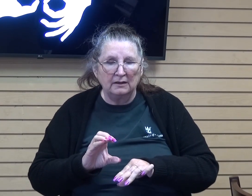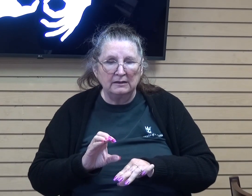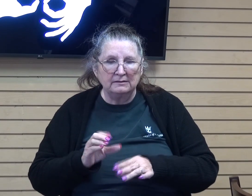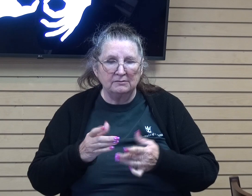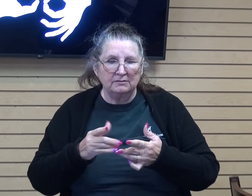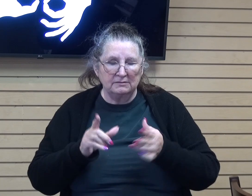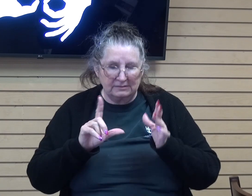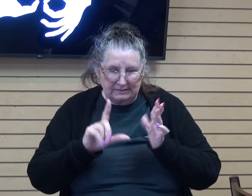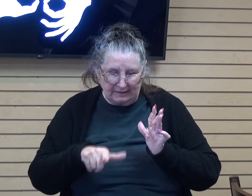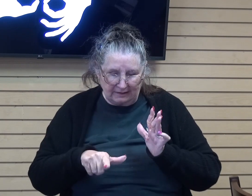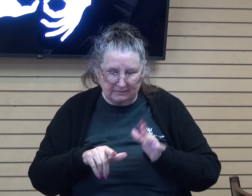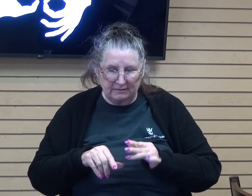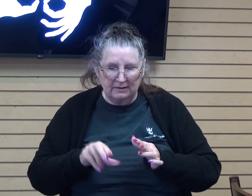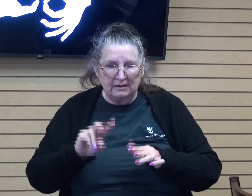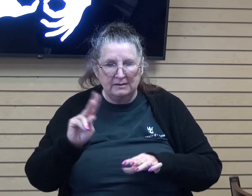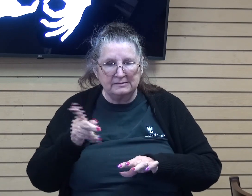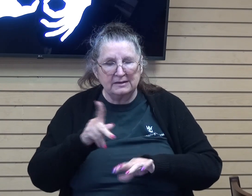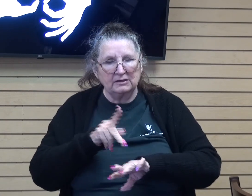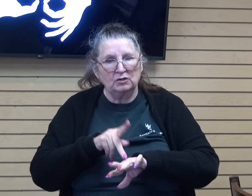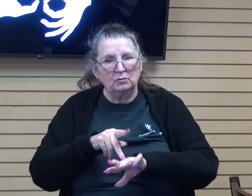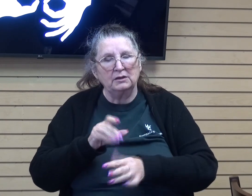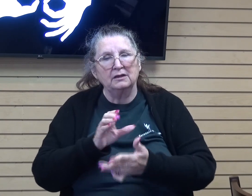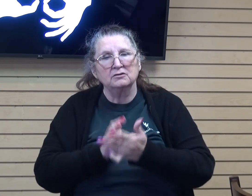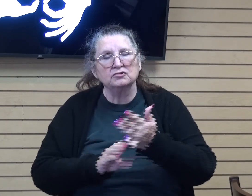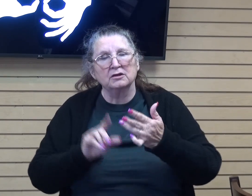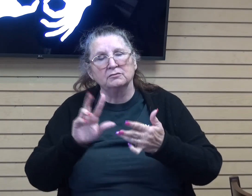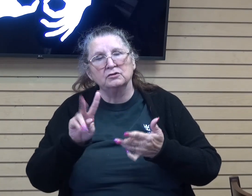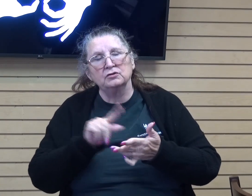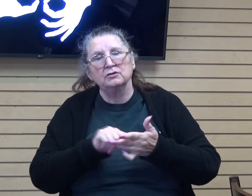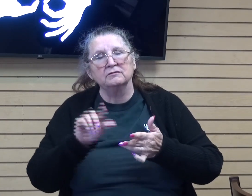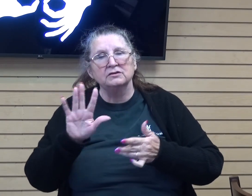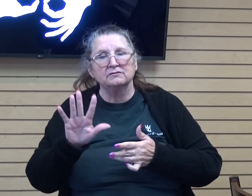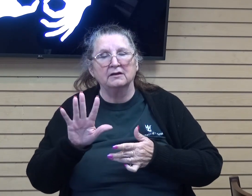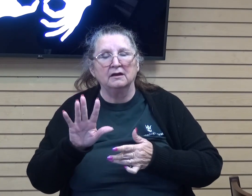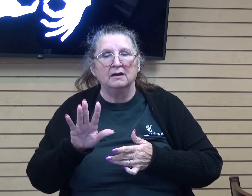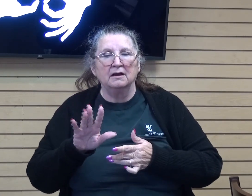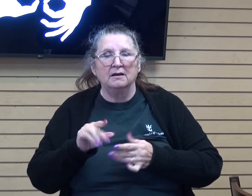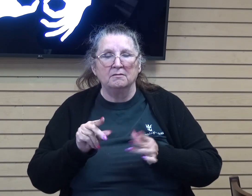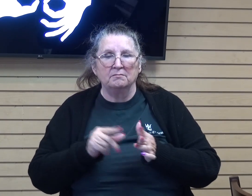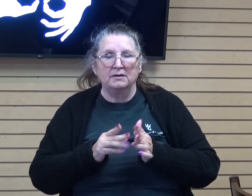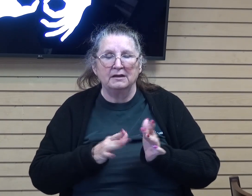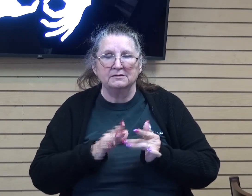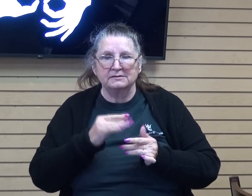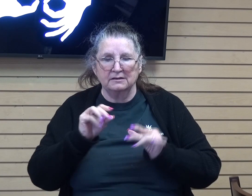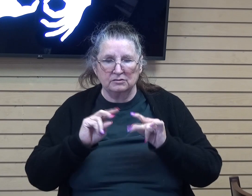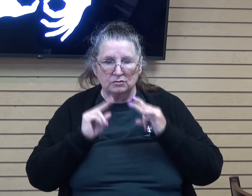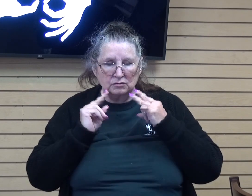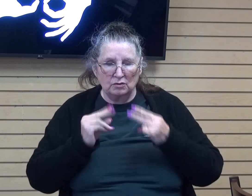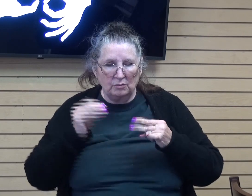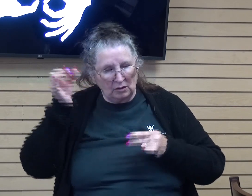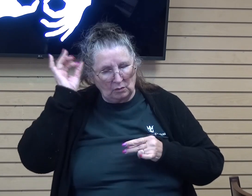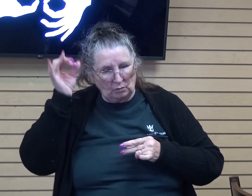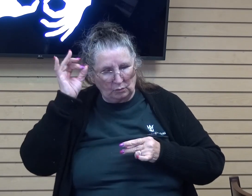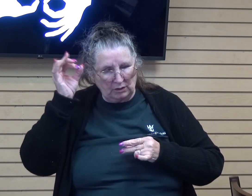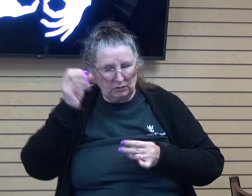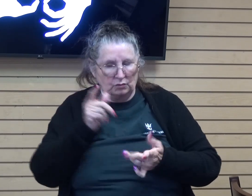In 2 Peter 2 verse 5, the Bible says that Noah was a preacher of righteousness. When